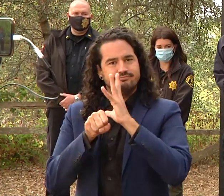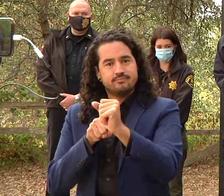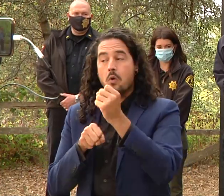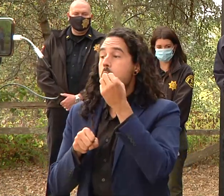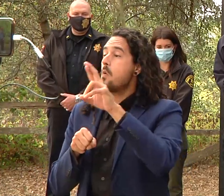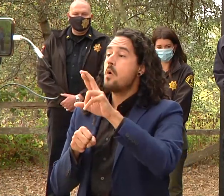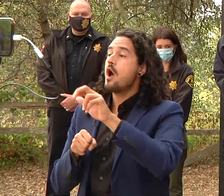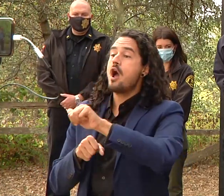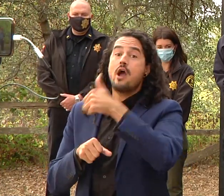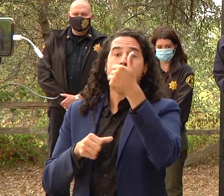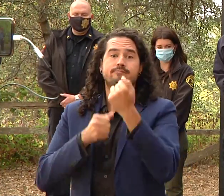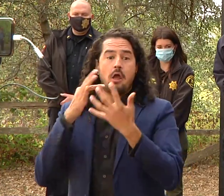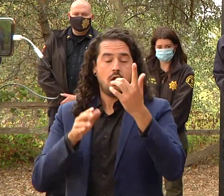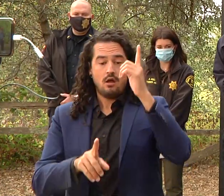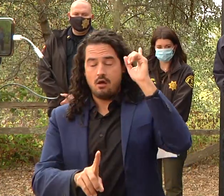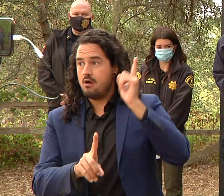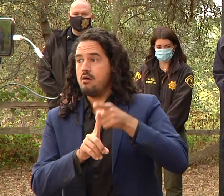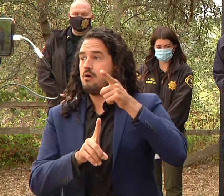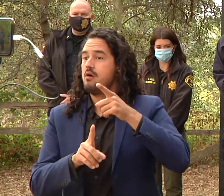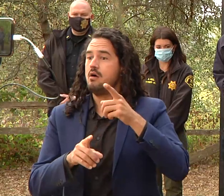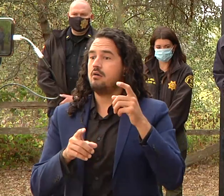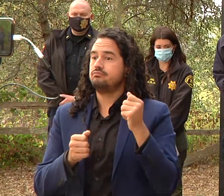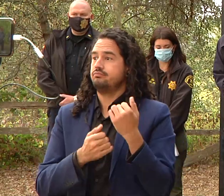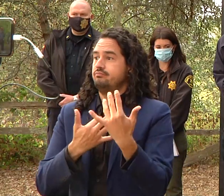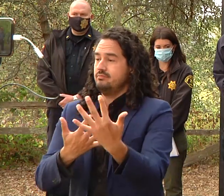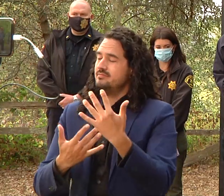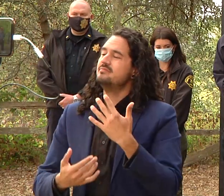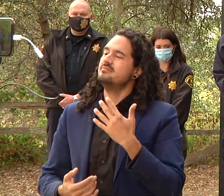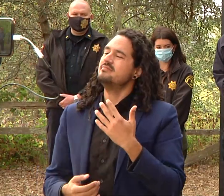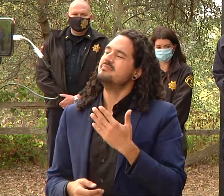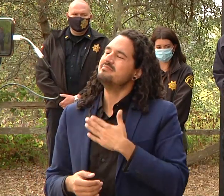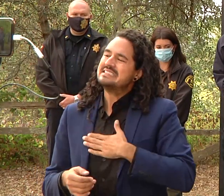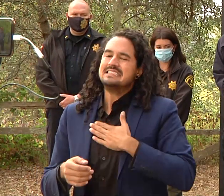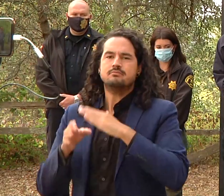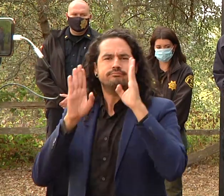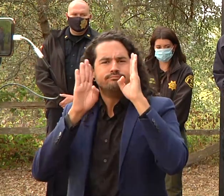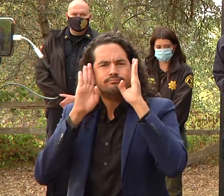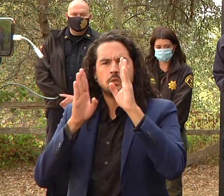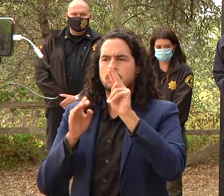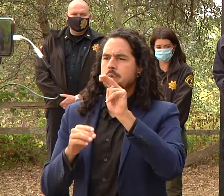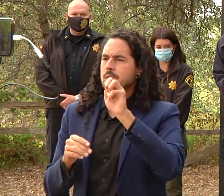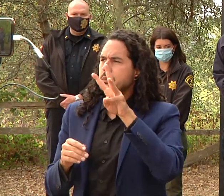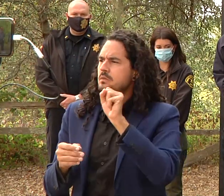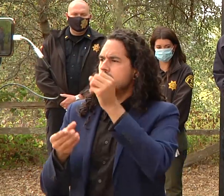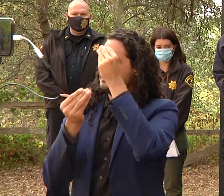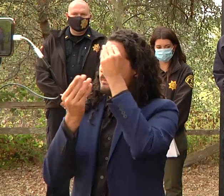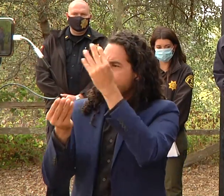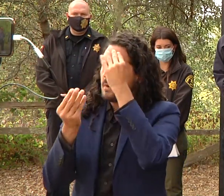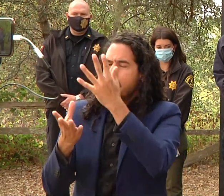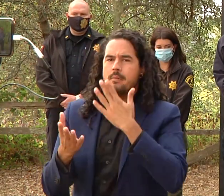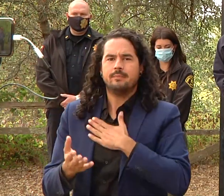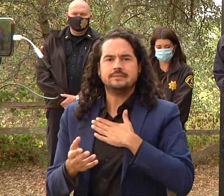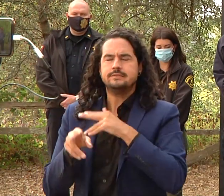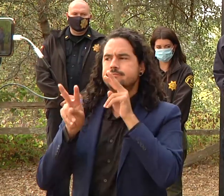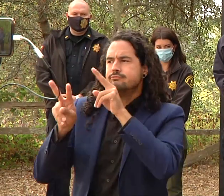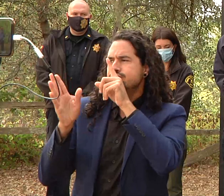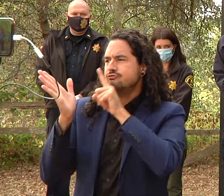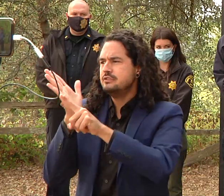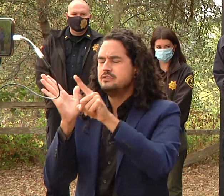unit so we just want to make sure everybody's vigilant on that and listen to the reports if you haven't go to the